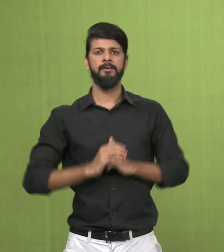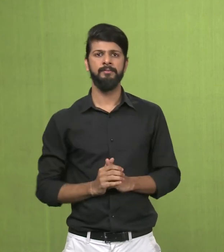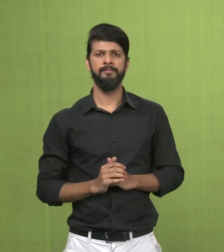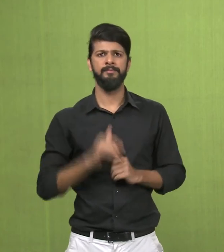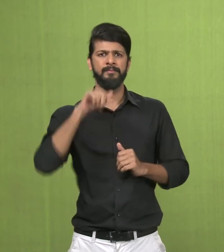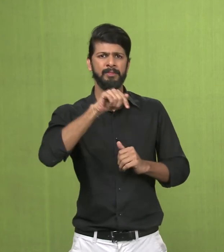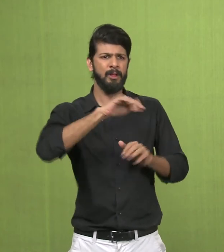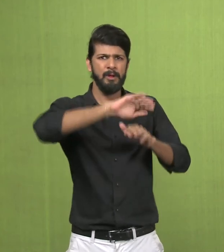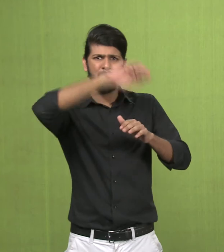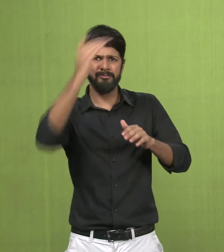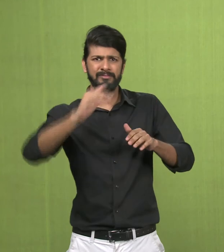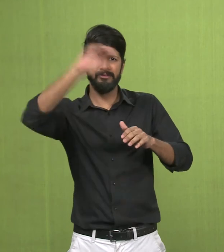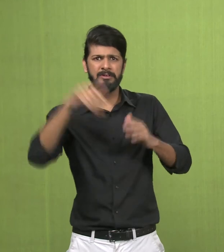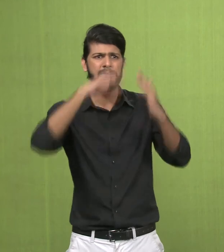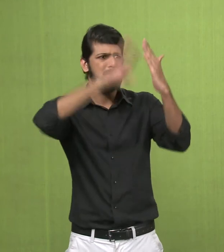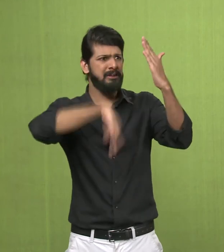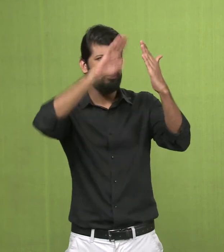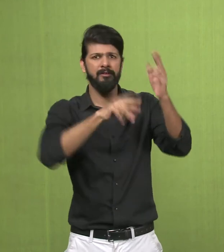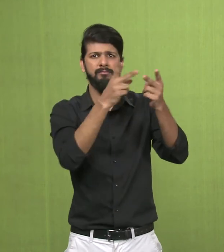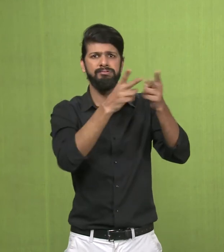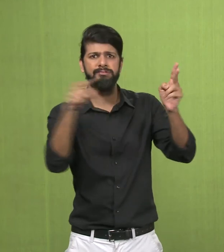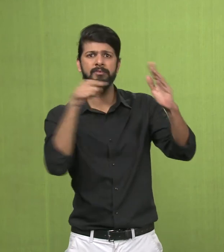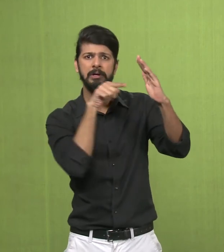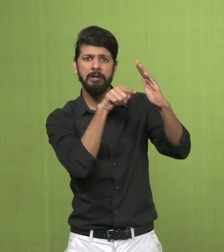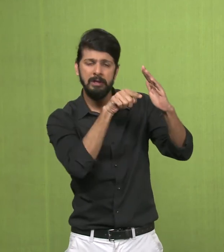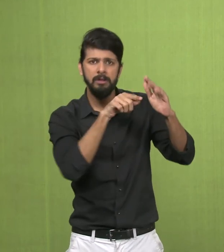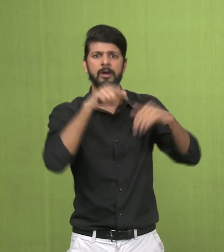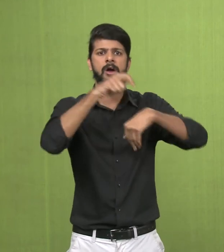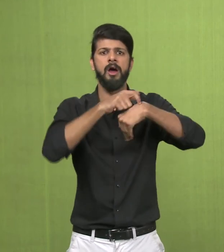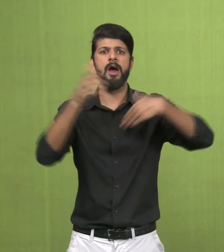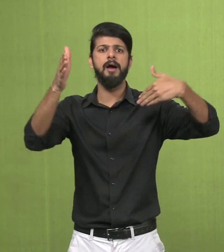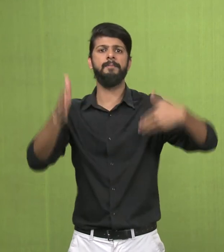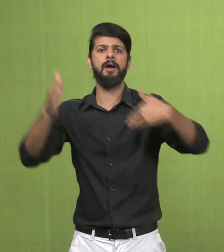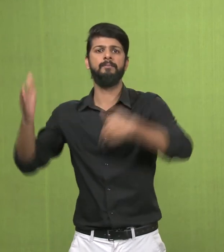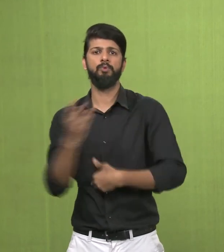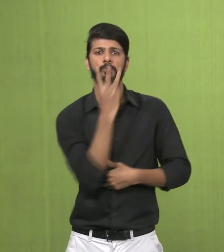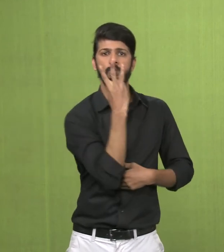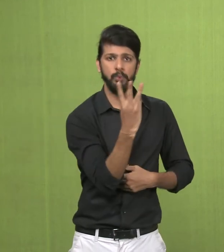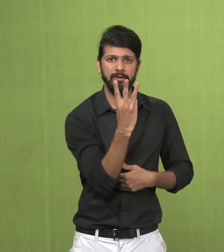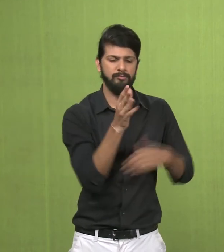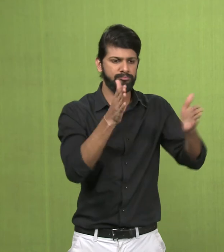cave paintings done in the caves of Maharashtra and these belonged to three phases.